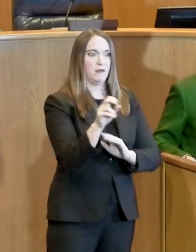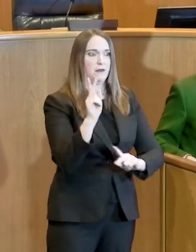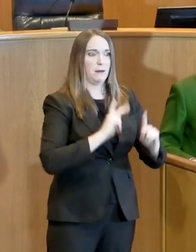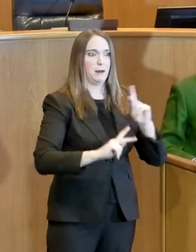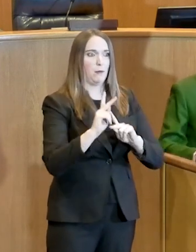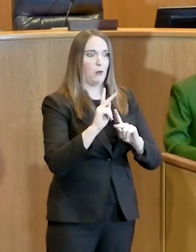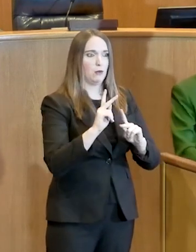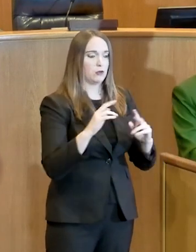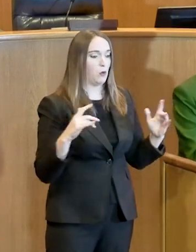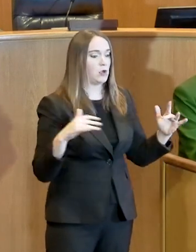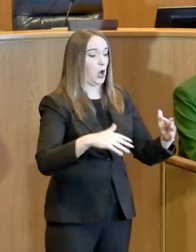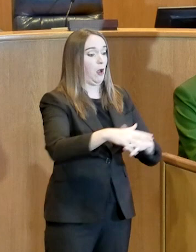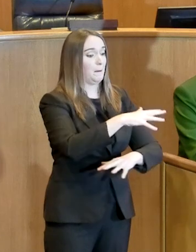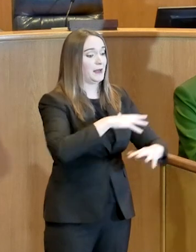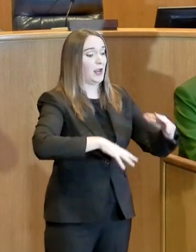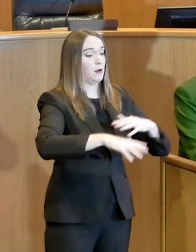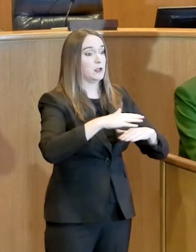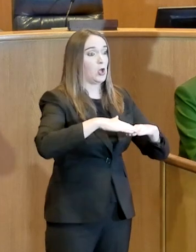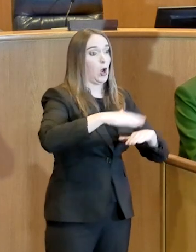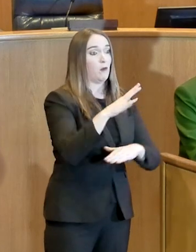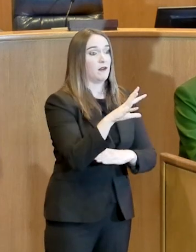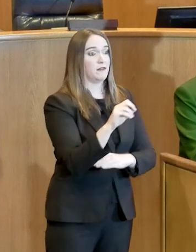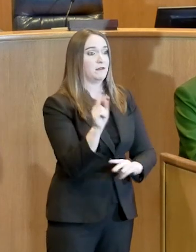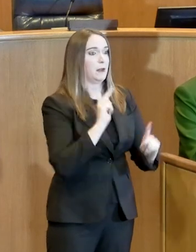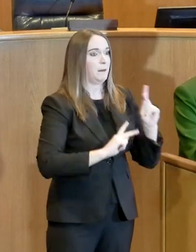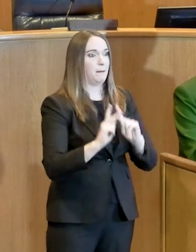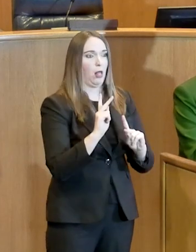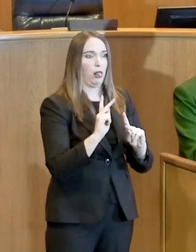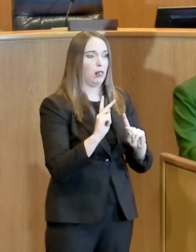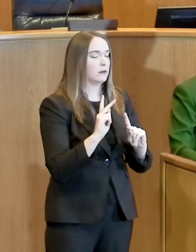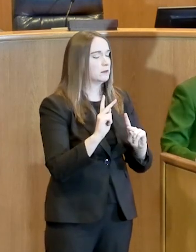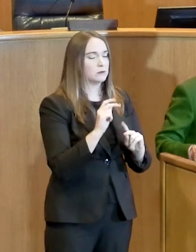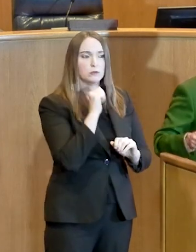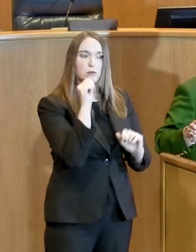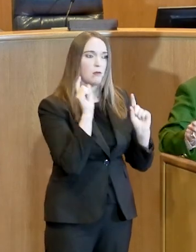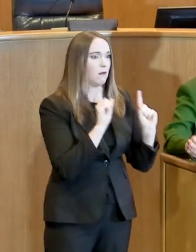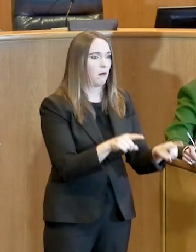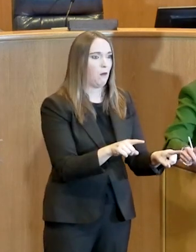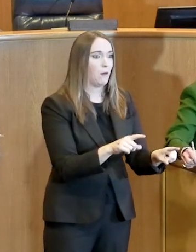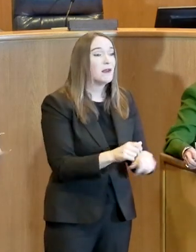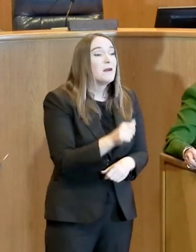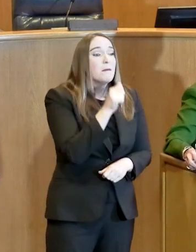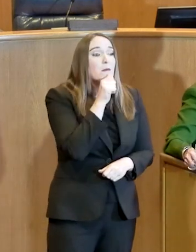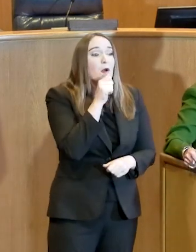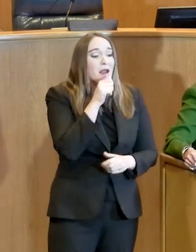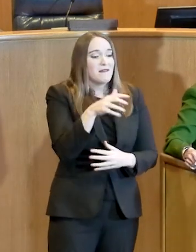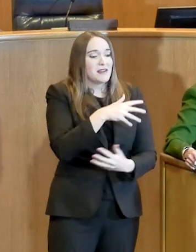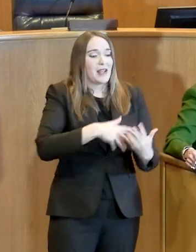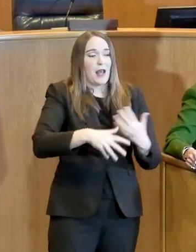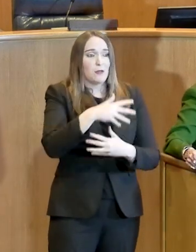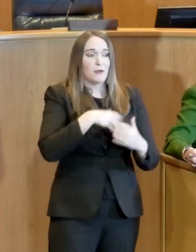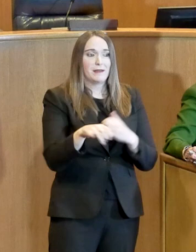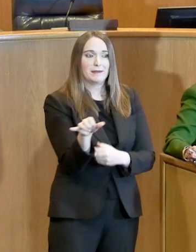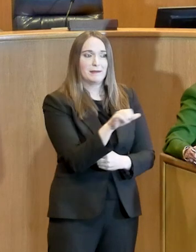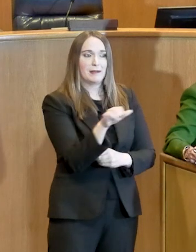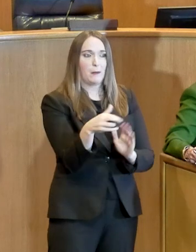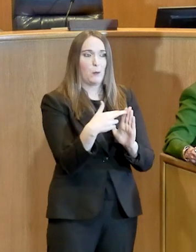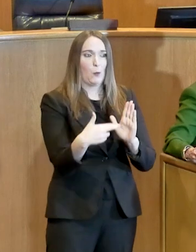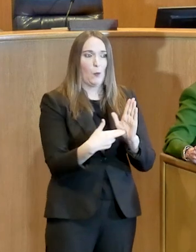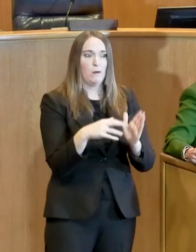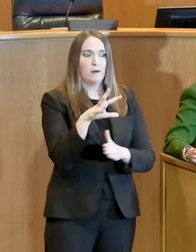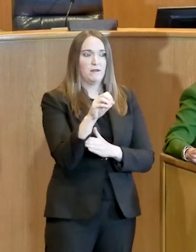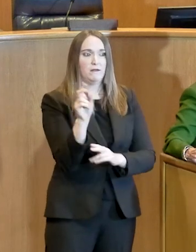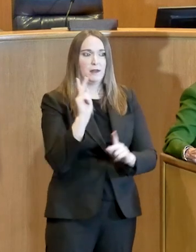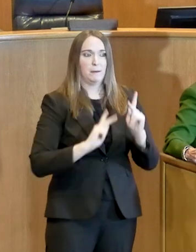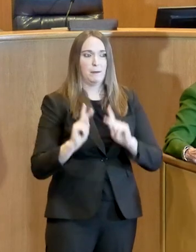areas. We strongly suggest private gatherings not be any more than that. We're also recommending that